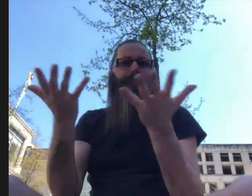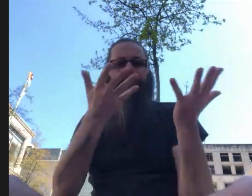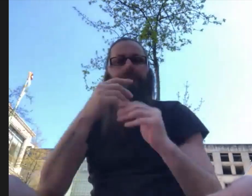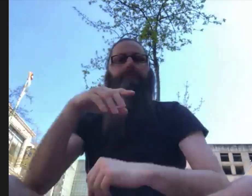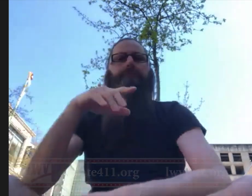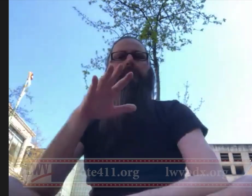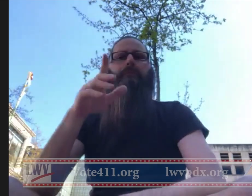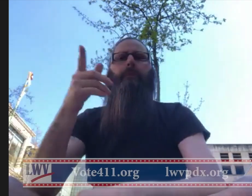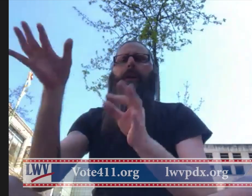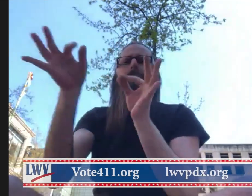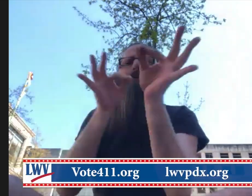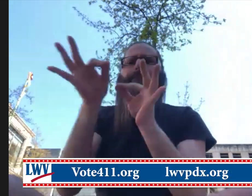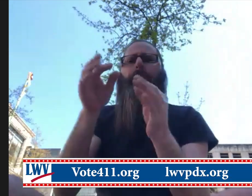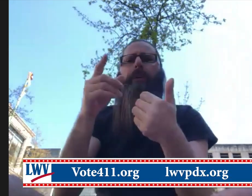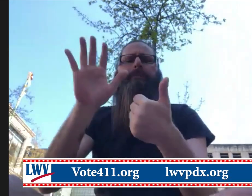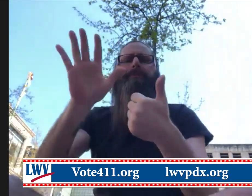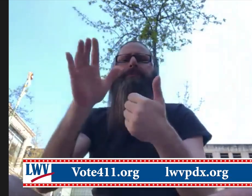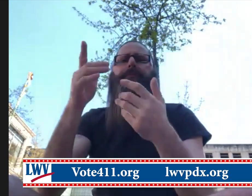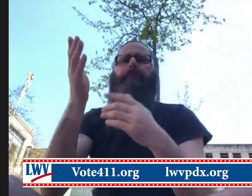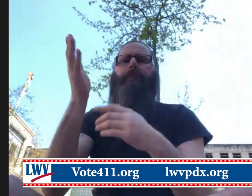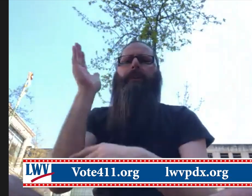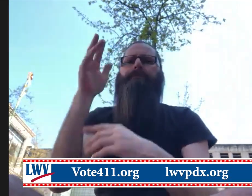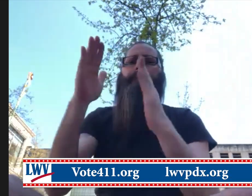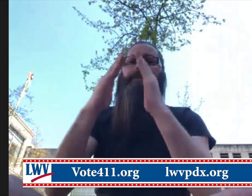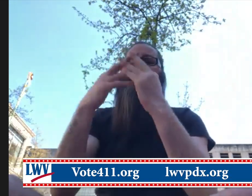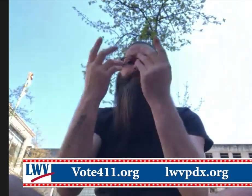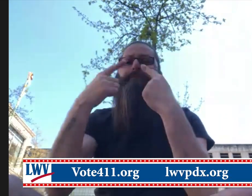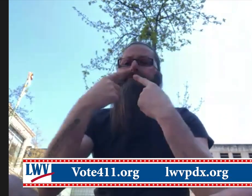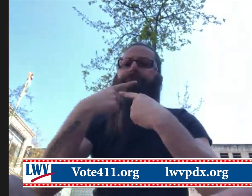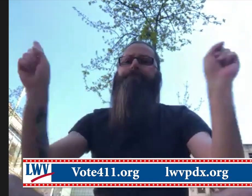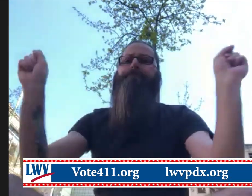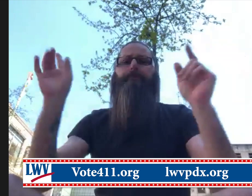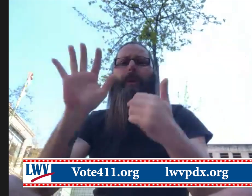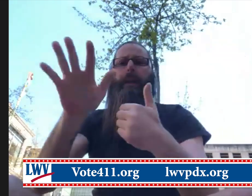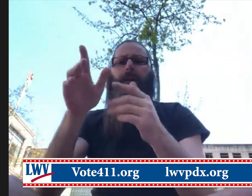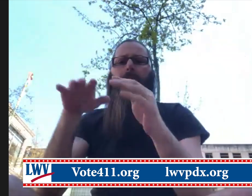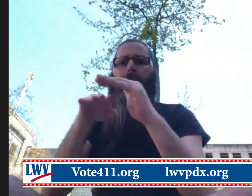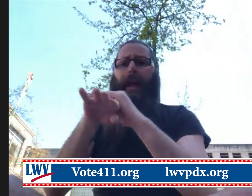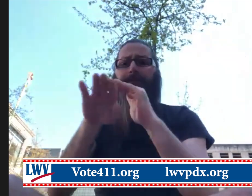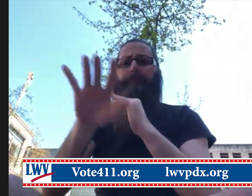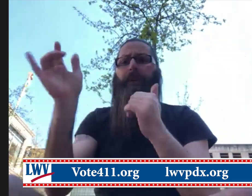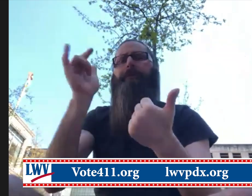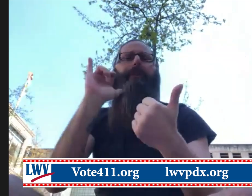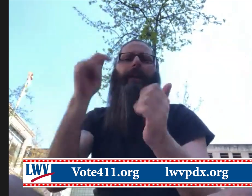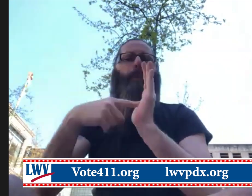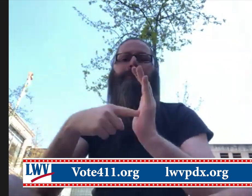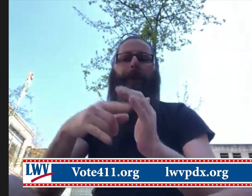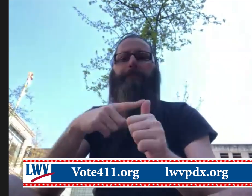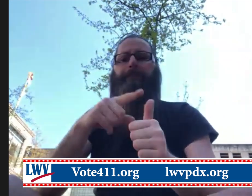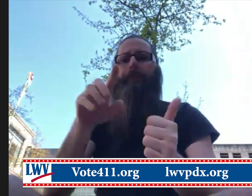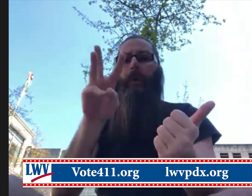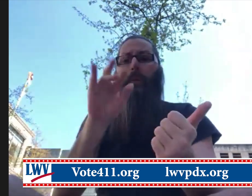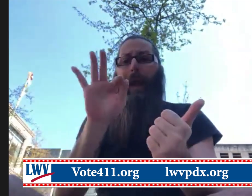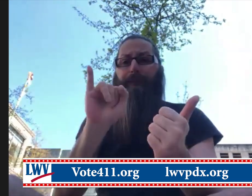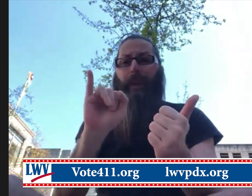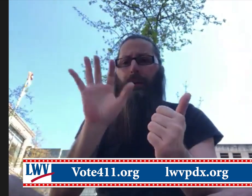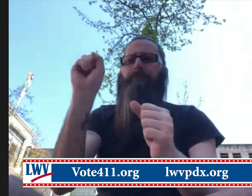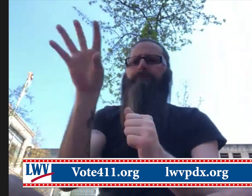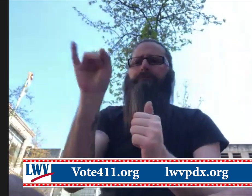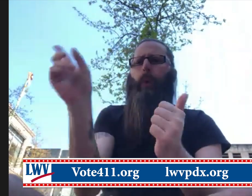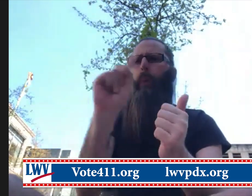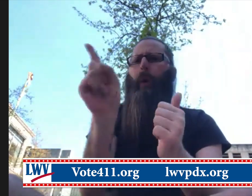plugs, so I had to charge my phone and prepare for this to make sure that I had enough battery to connect to the Wi-Fi and do the entire